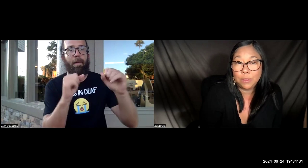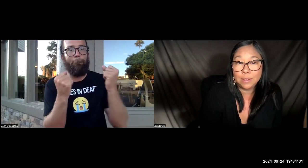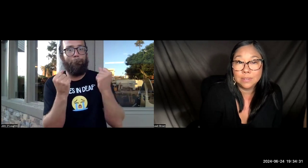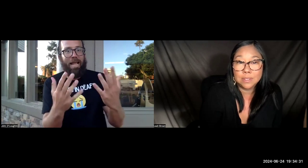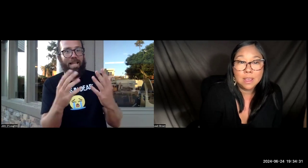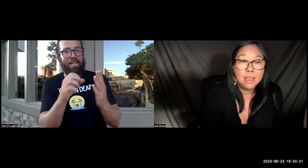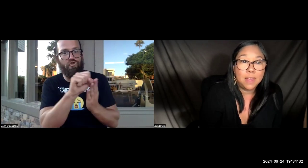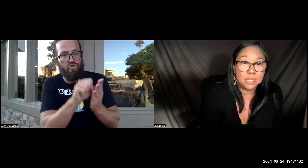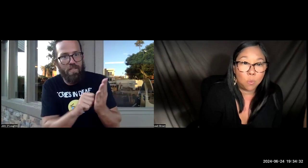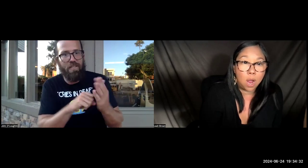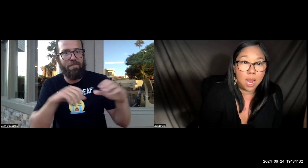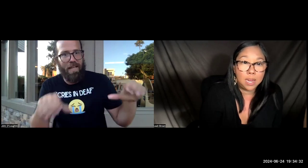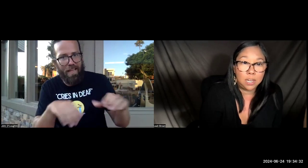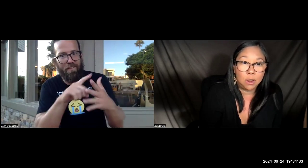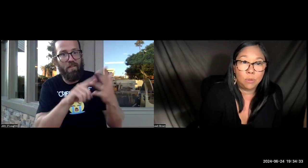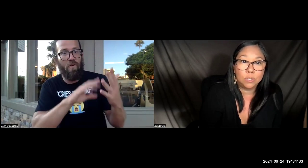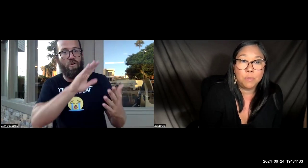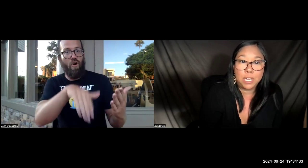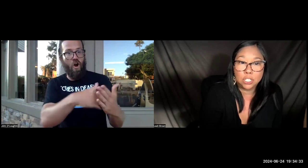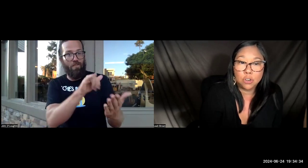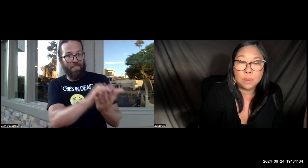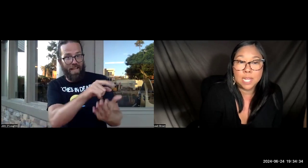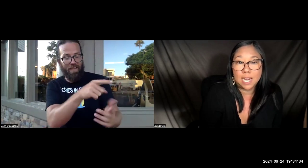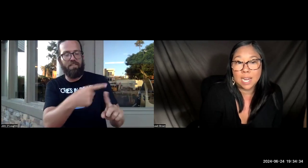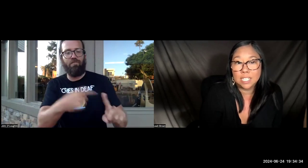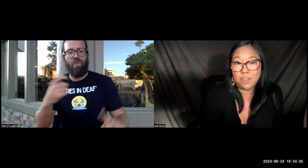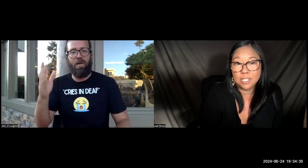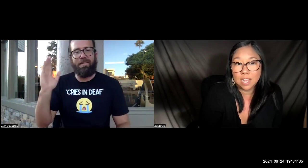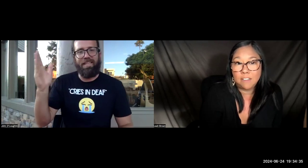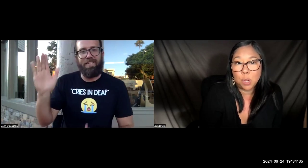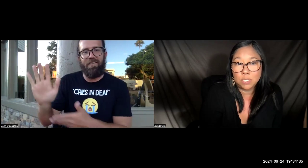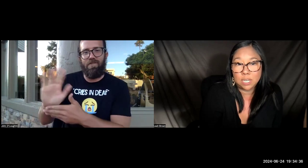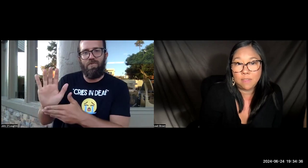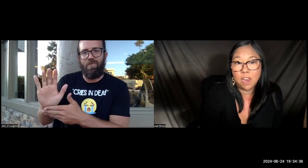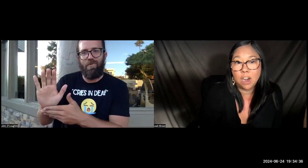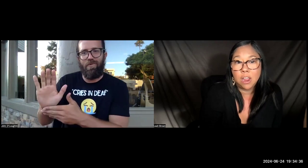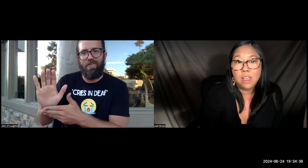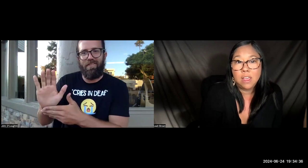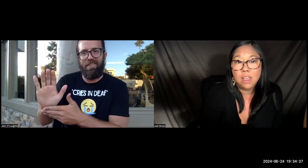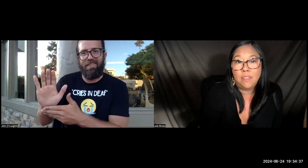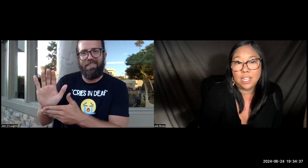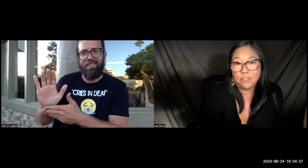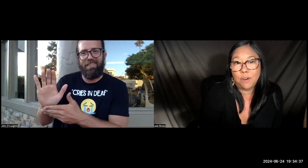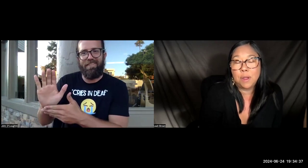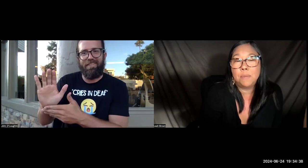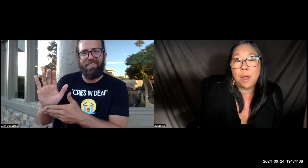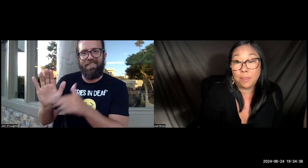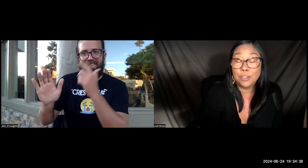things. That's why, you know, there's many scripts and activities that I've posted in there. That's from lecture